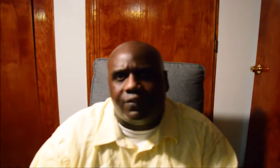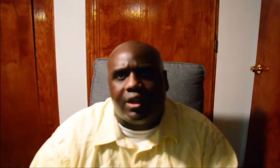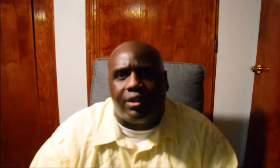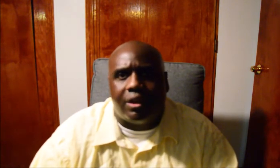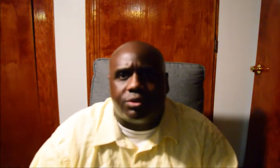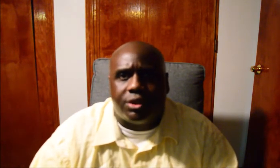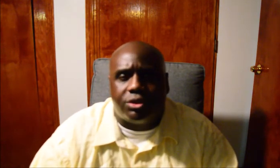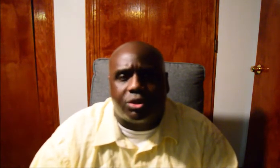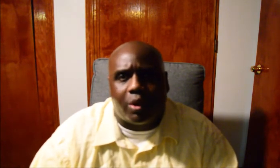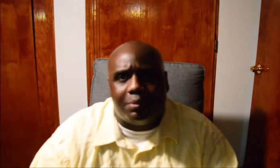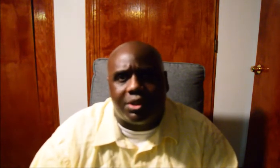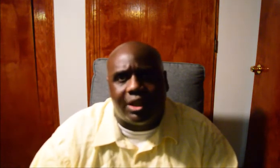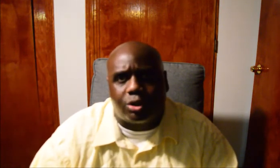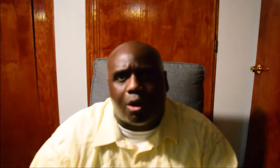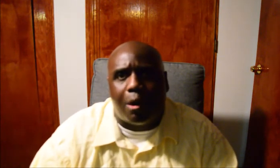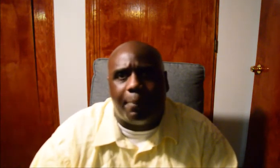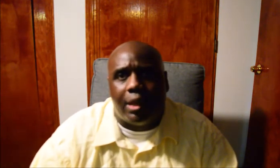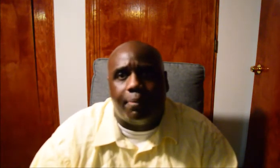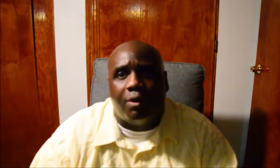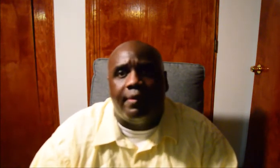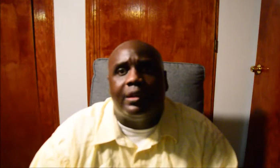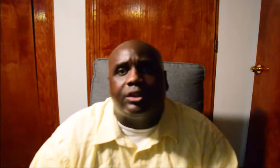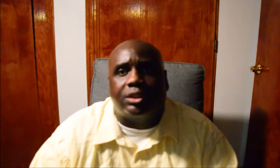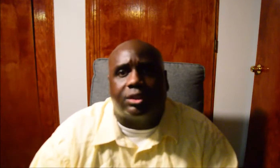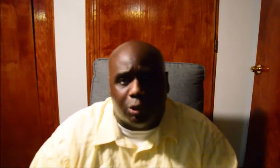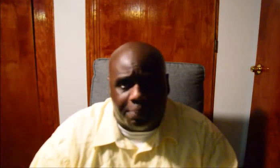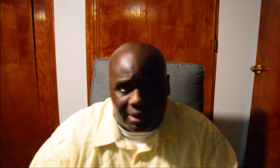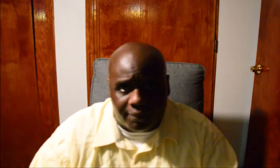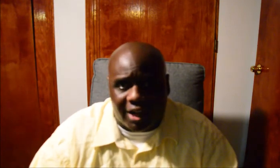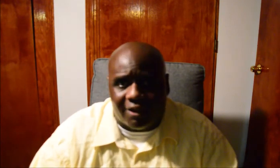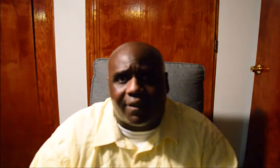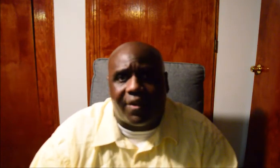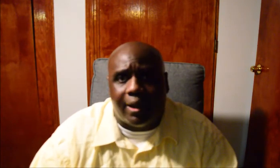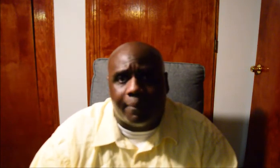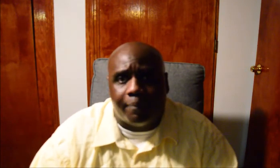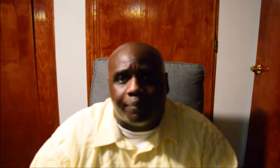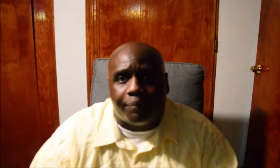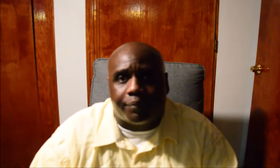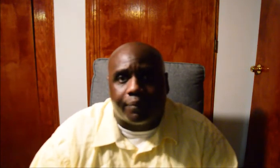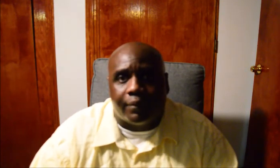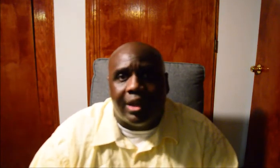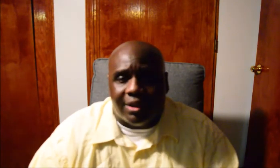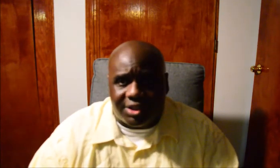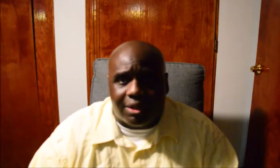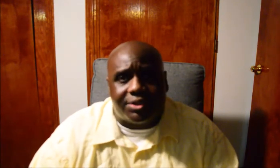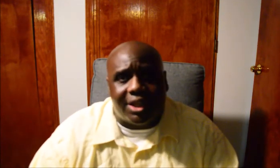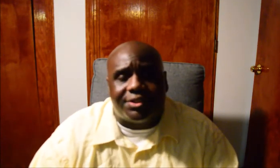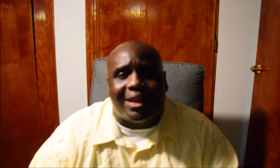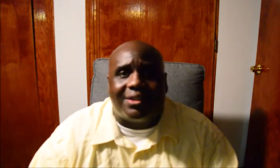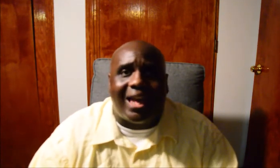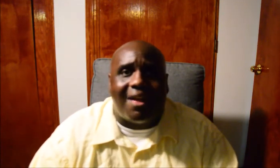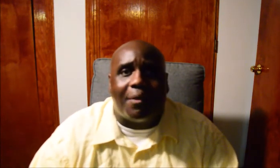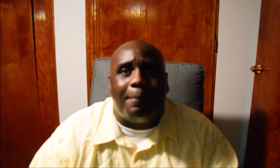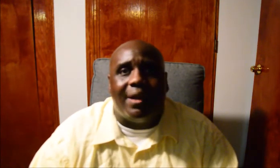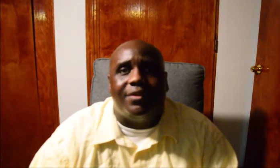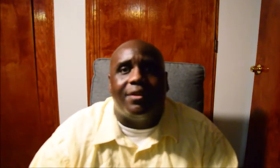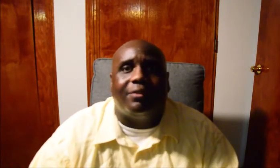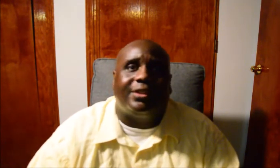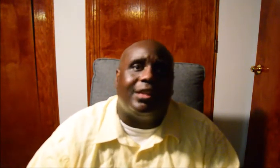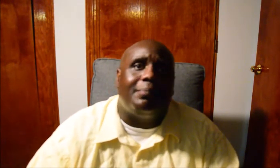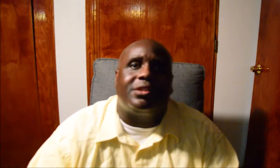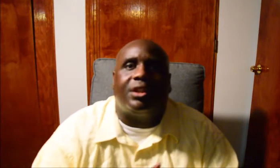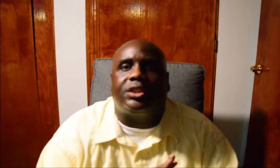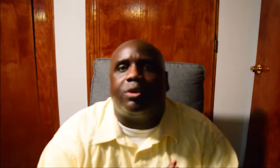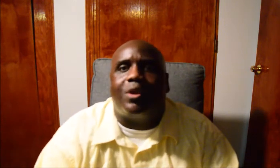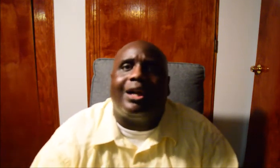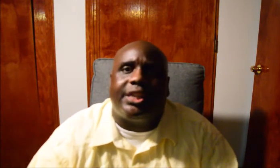on TV and yells and screams and has called people stupid and everything, tells us not to gather. But, you know,